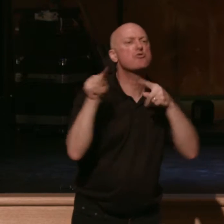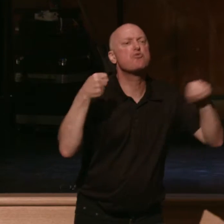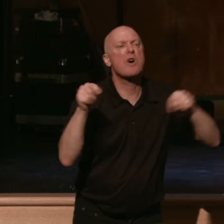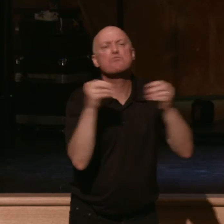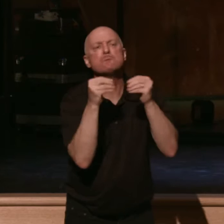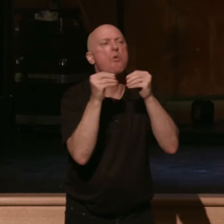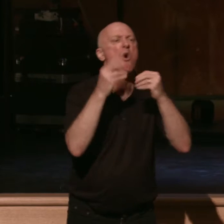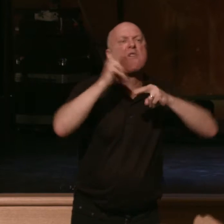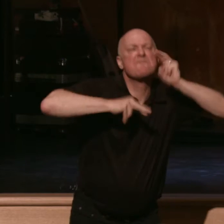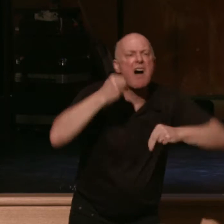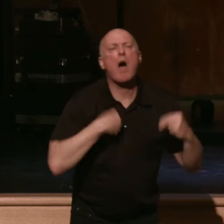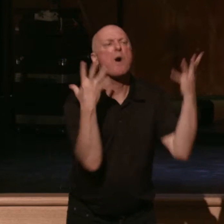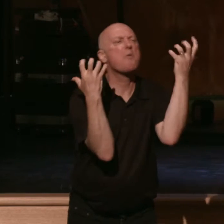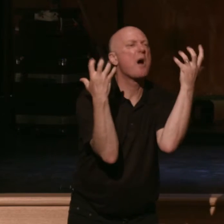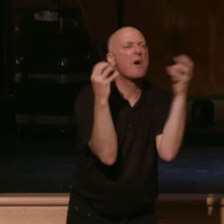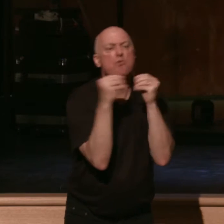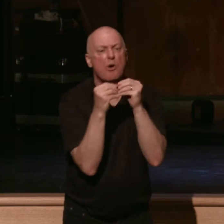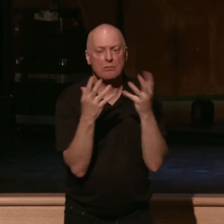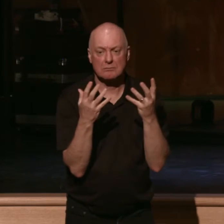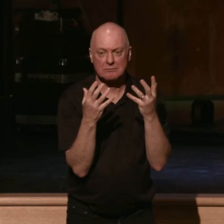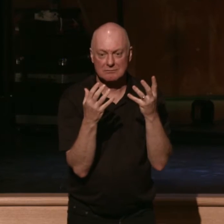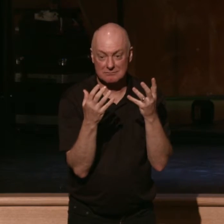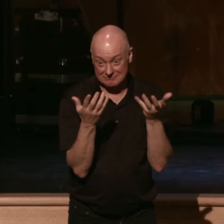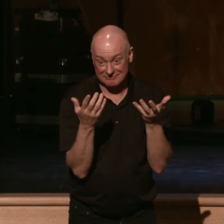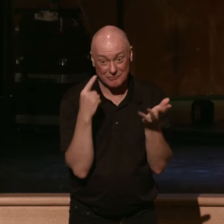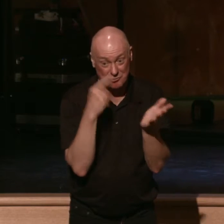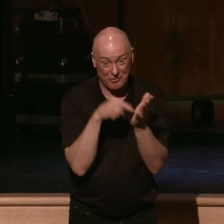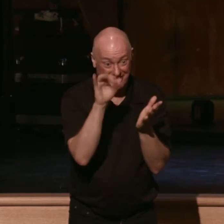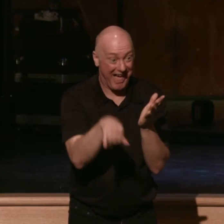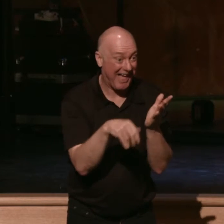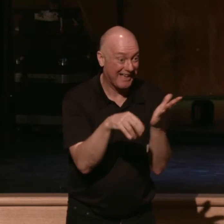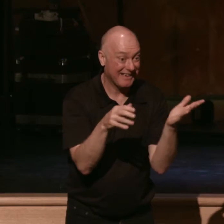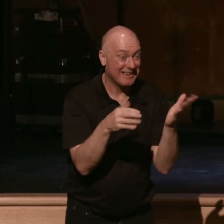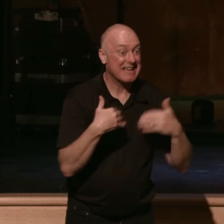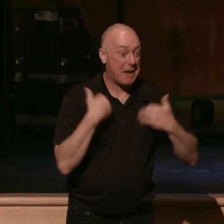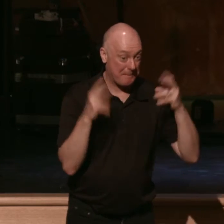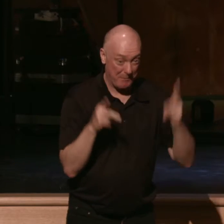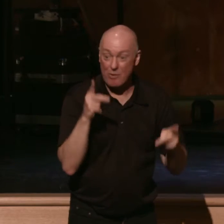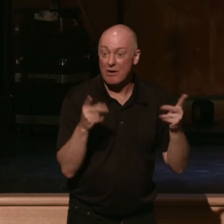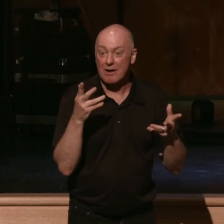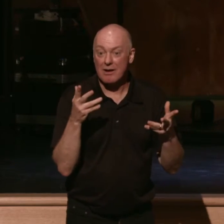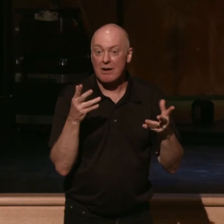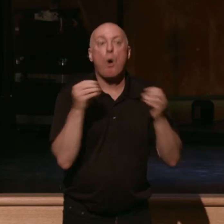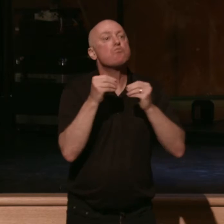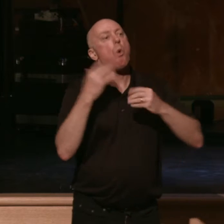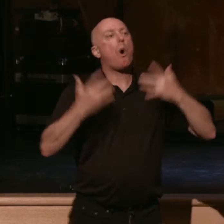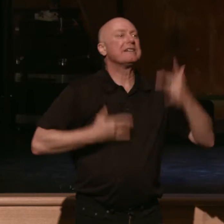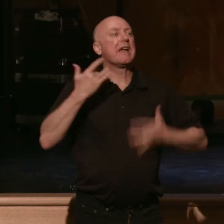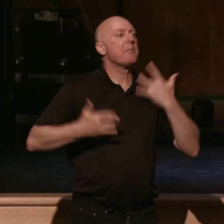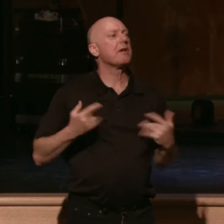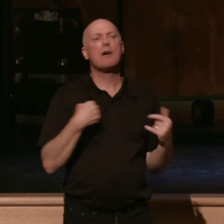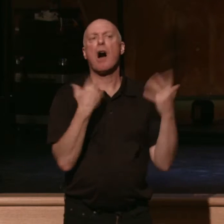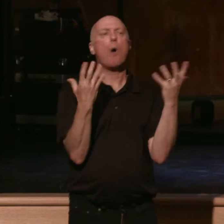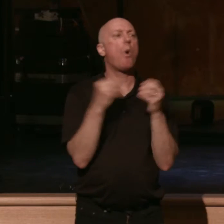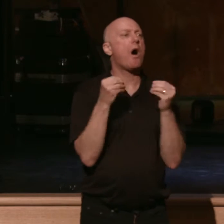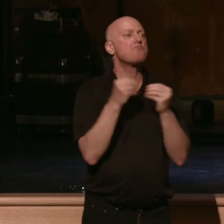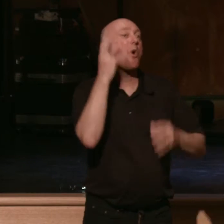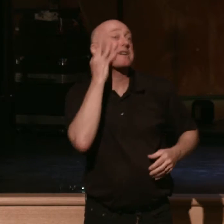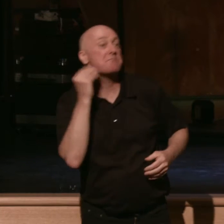more fun. I don't know if that sounds familiar to you. It's in the heart of our young people. More entertainment. I want more experiences, more